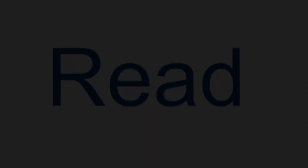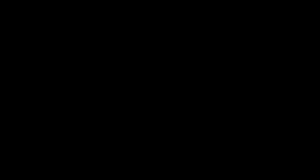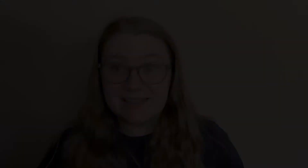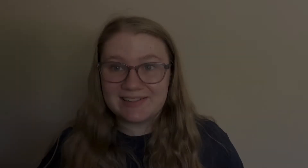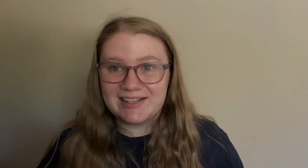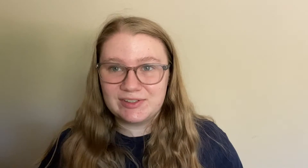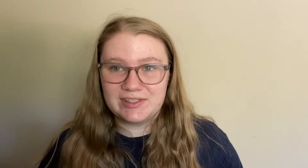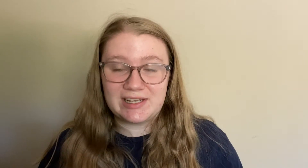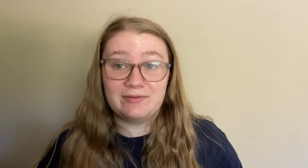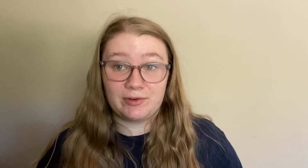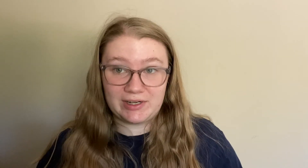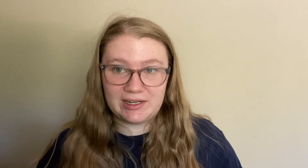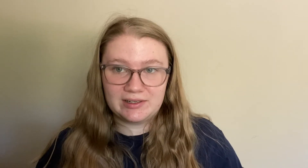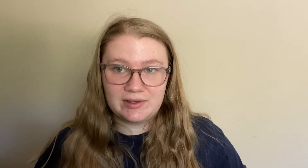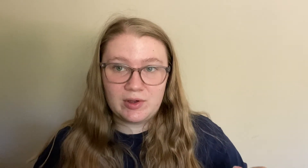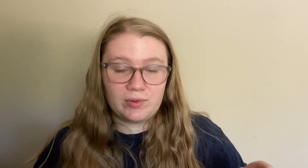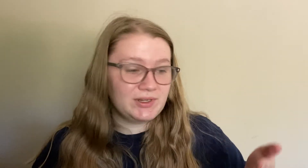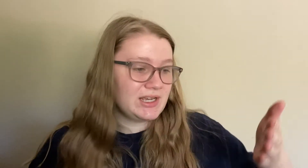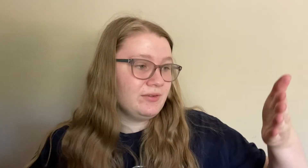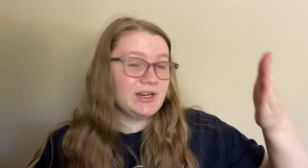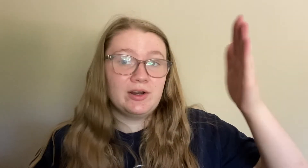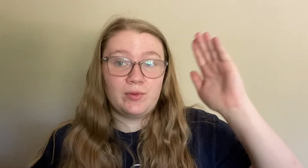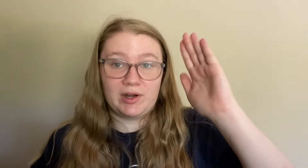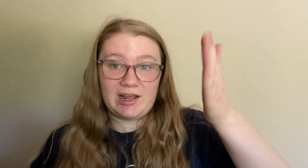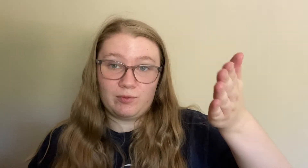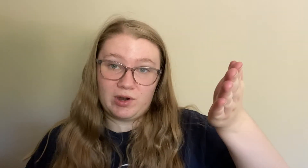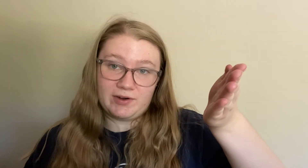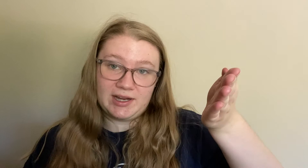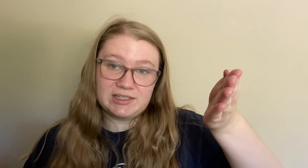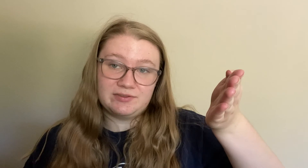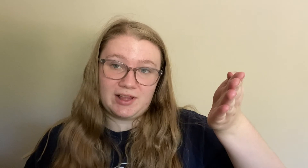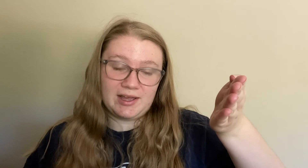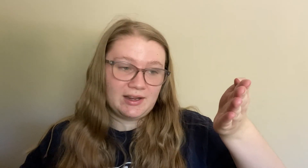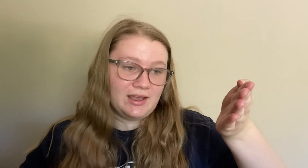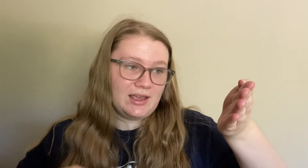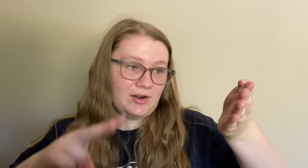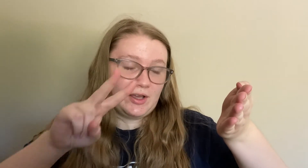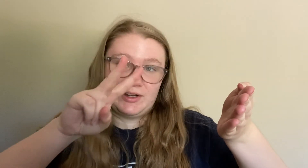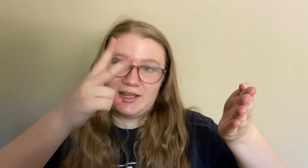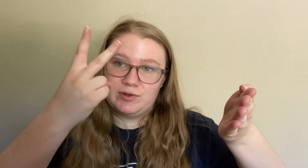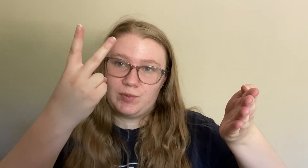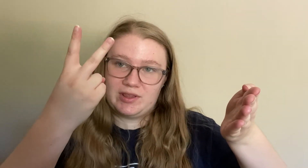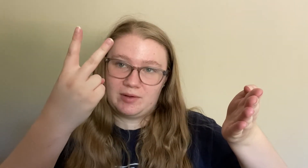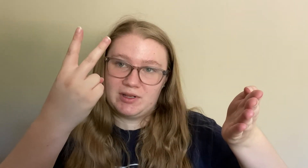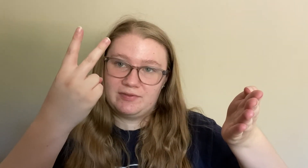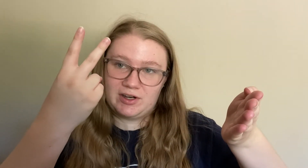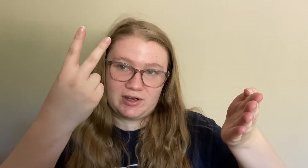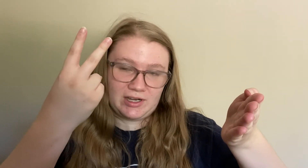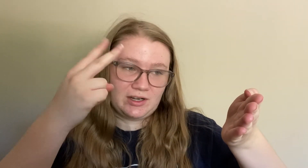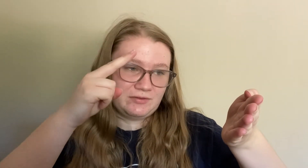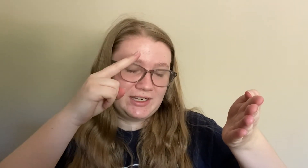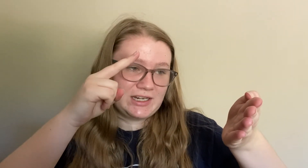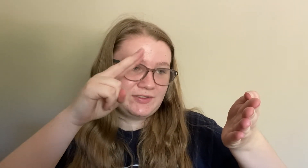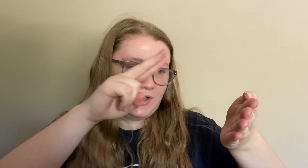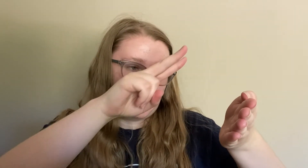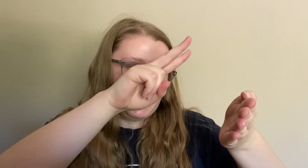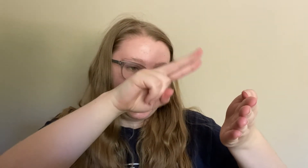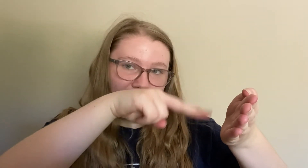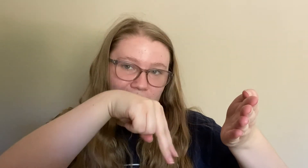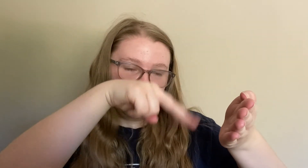Next let's learn the sign for read. When we sign read we're going to have one of our hands flat and our other hand with our middle finger and our index finger up and we're going